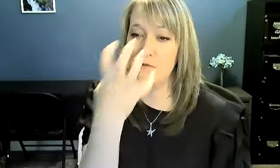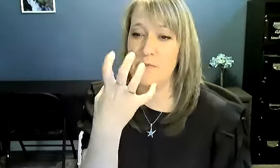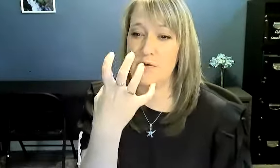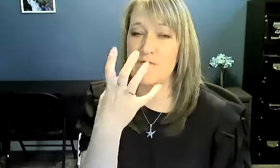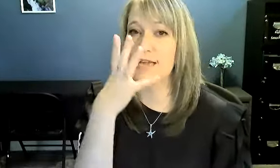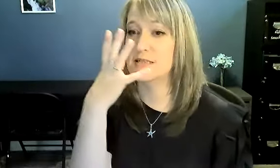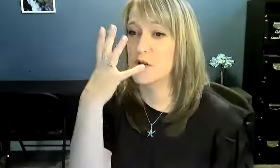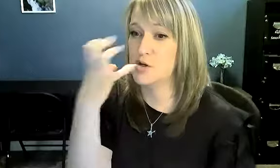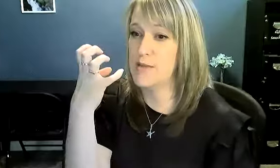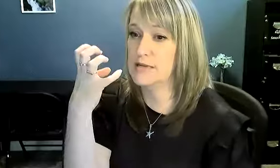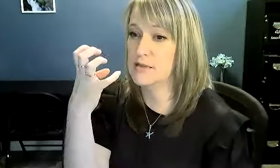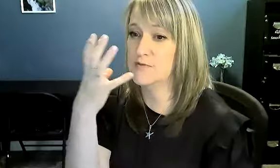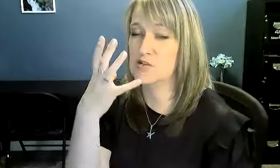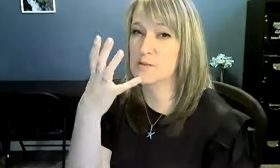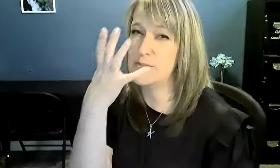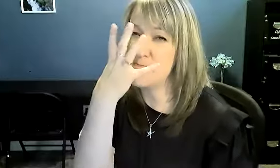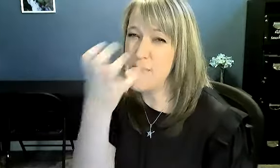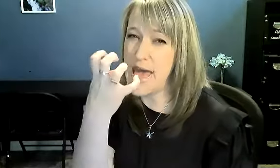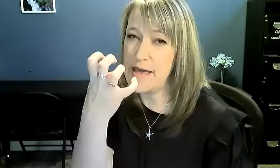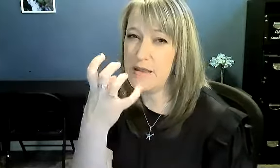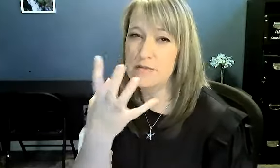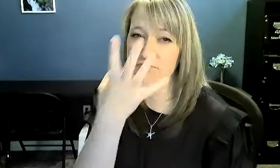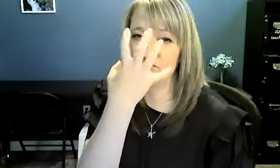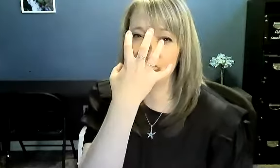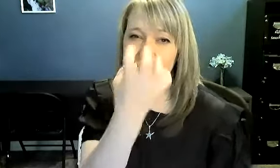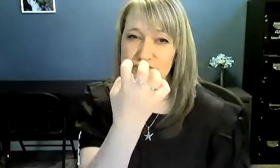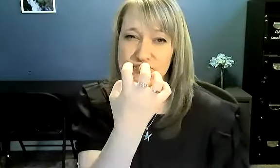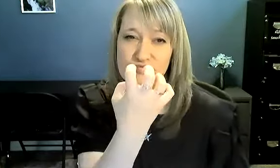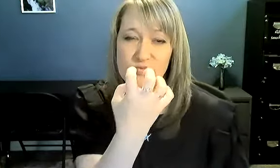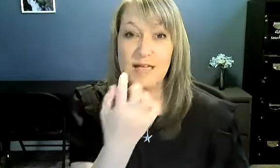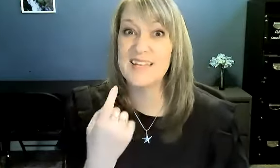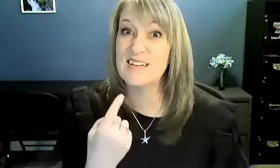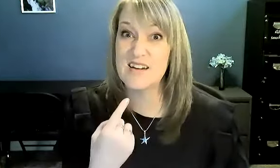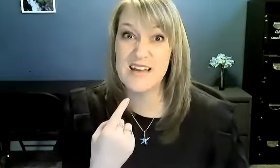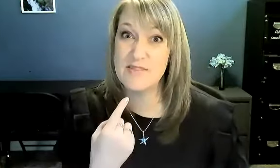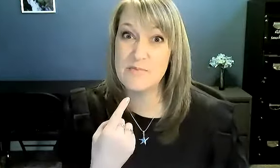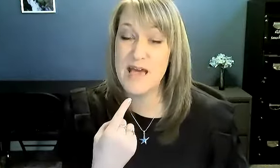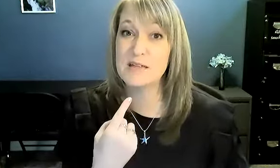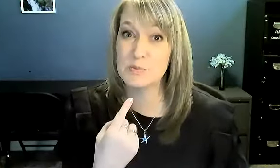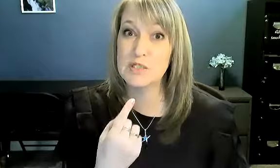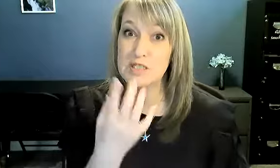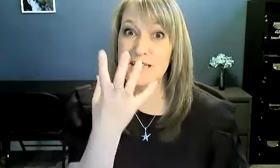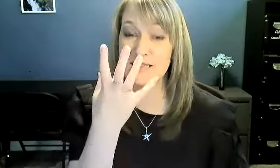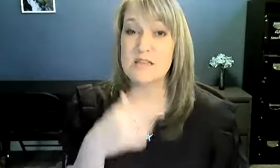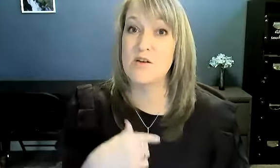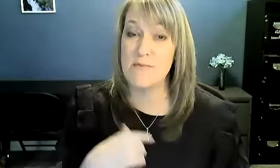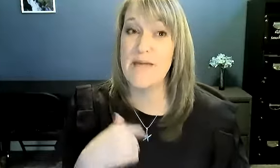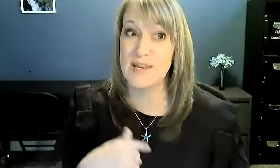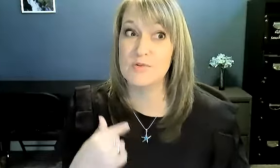from your face and bend your fingers a little bit mad. And again, you got to have the mad expression. That's the non-manual